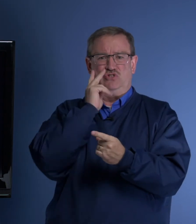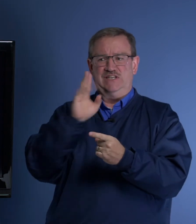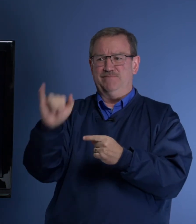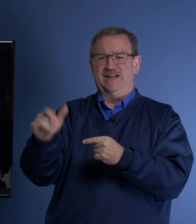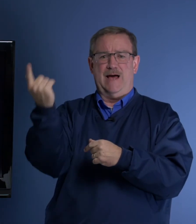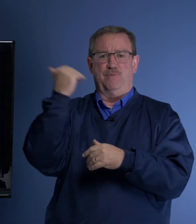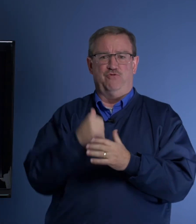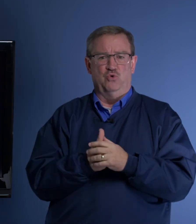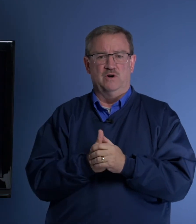seen him like that before.